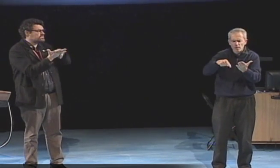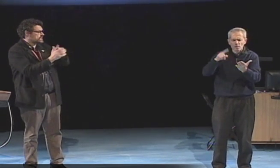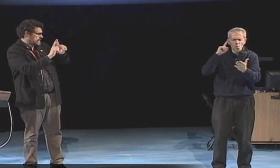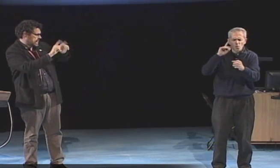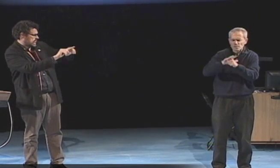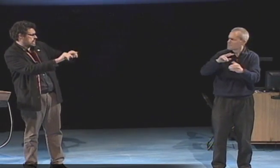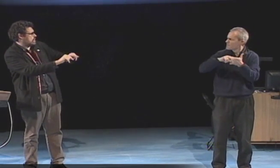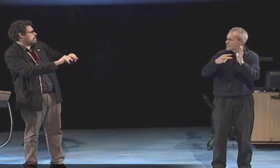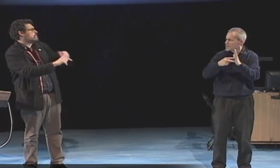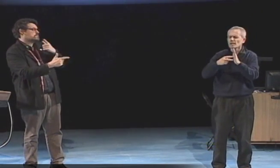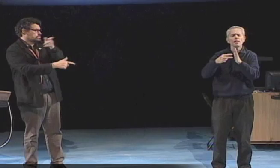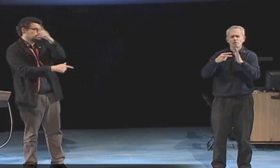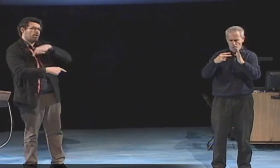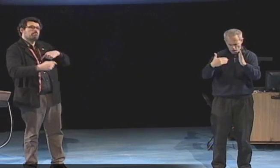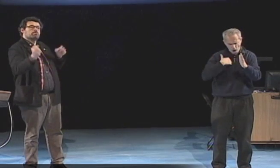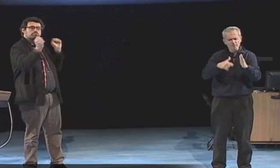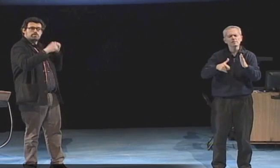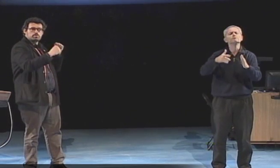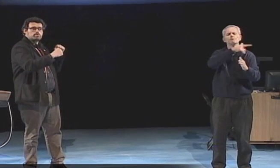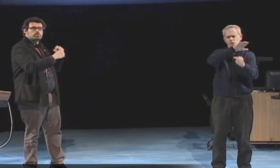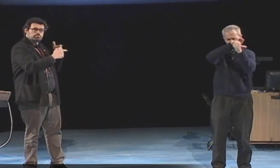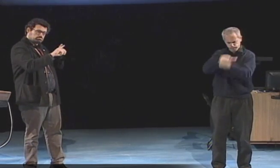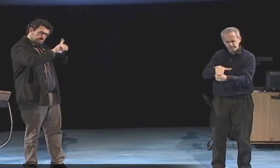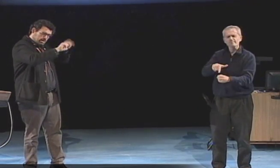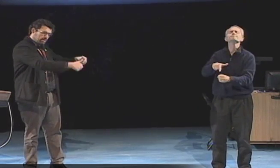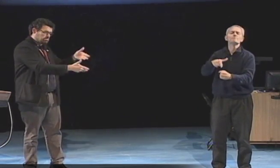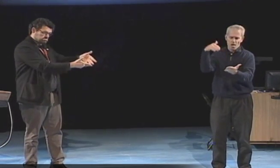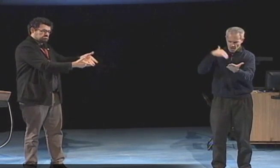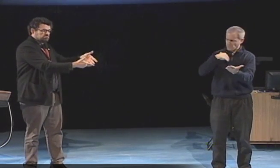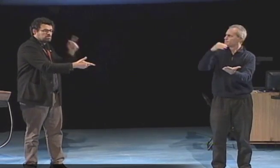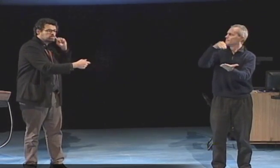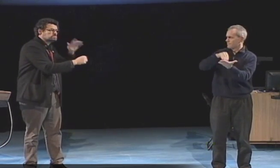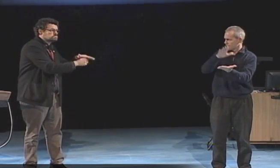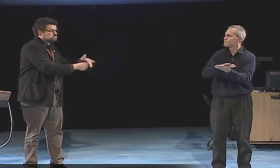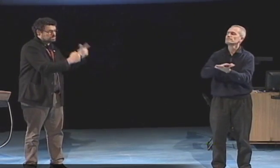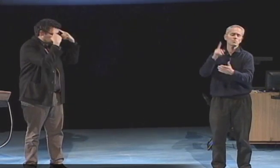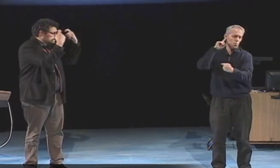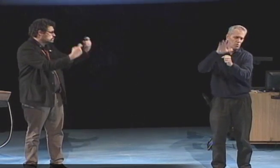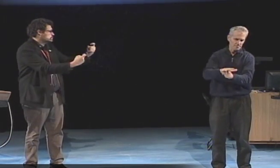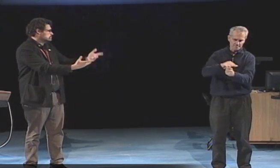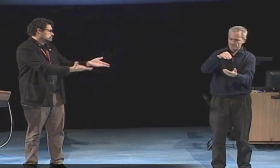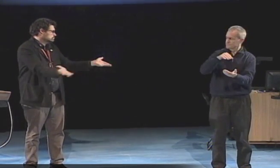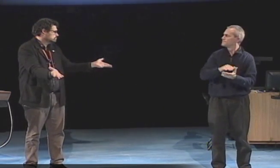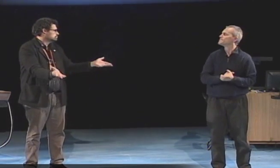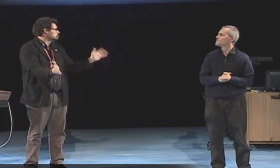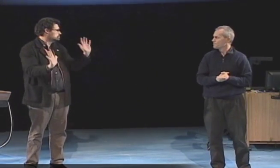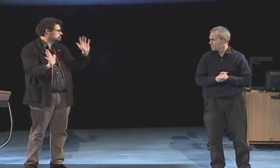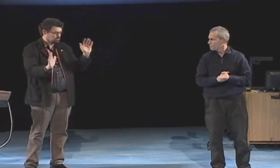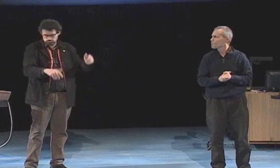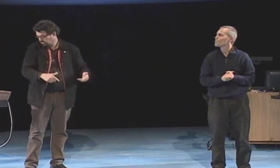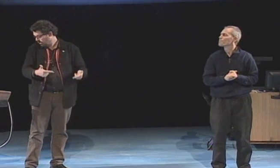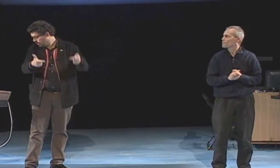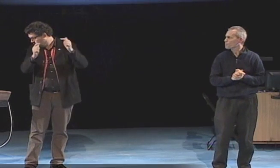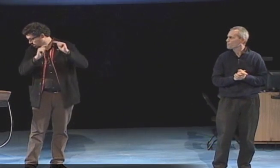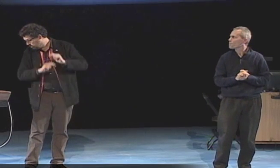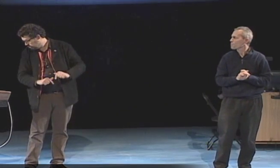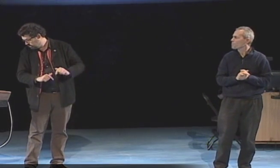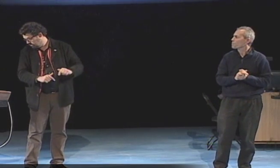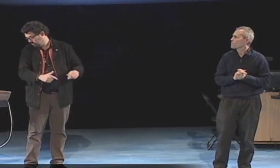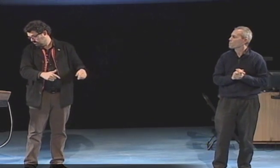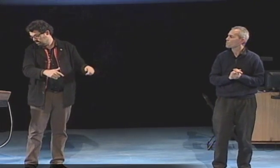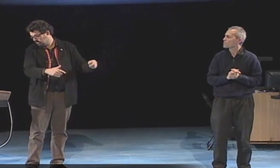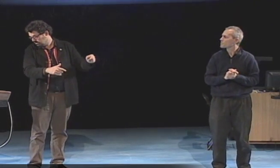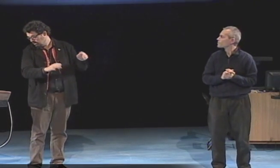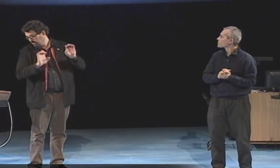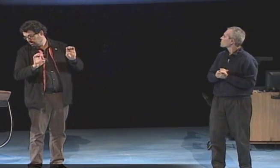I investigated theories and their meanings theories of oppression writings that had been done